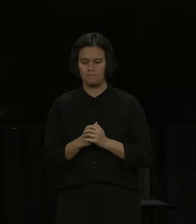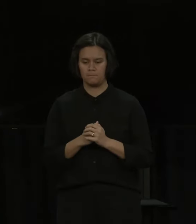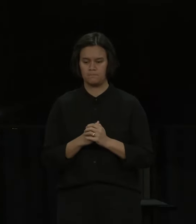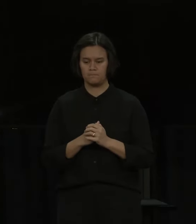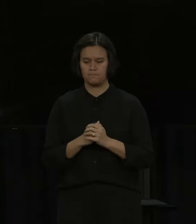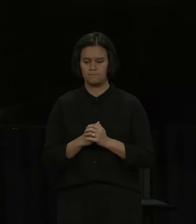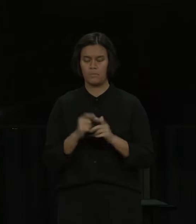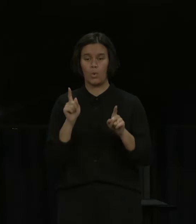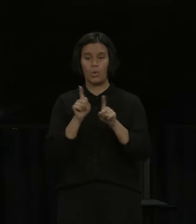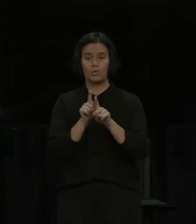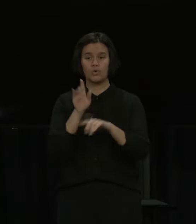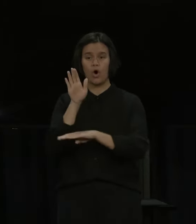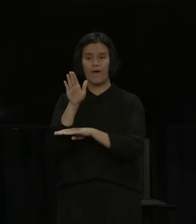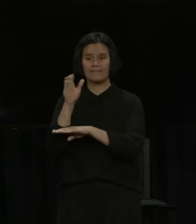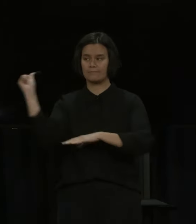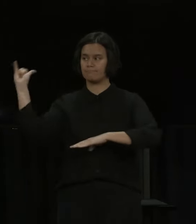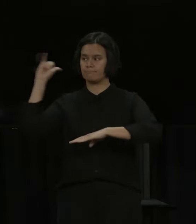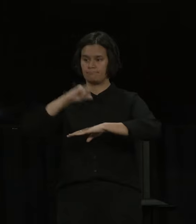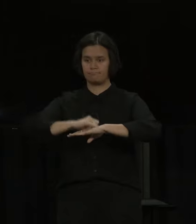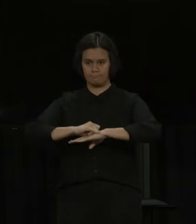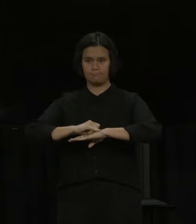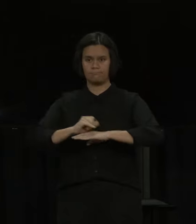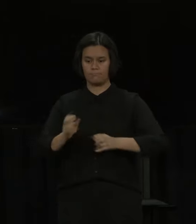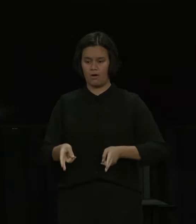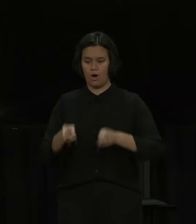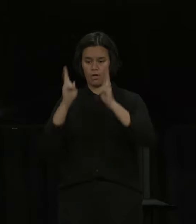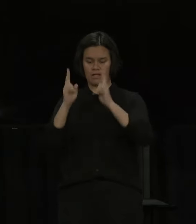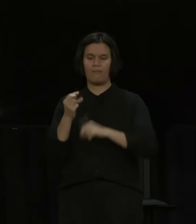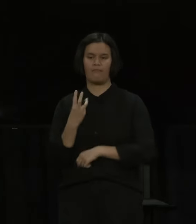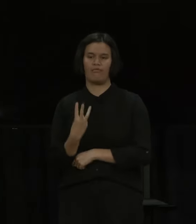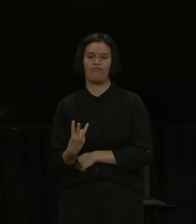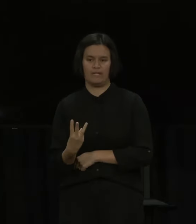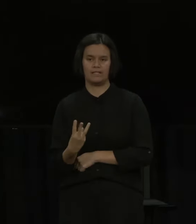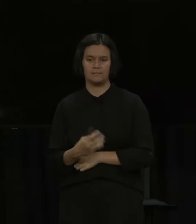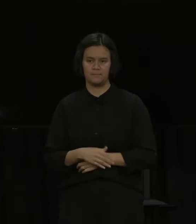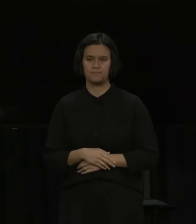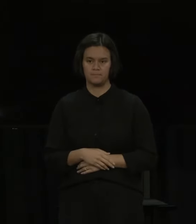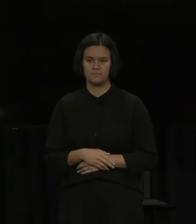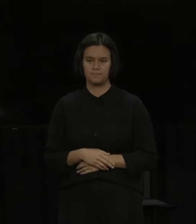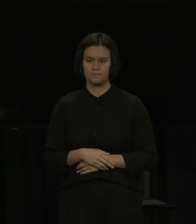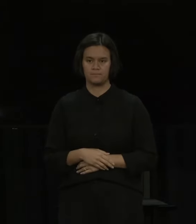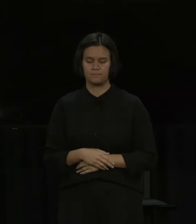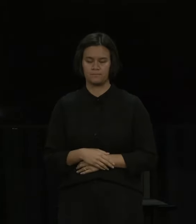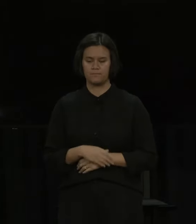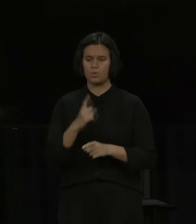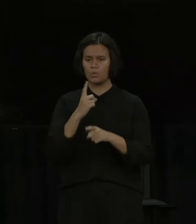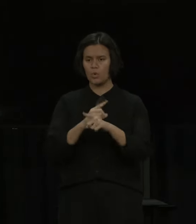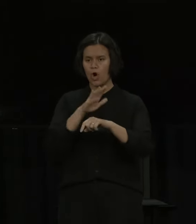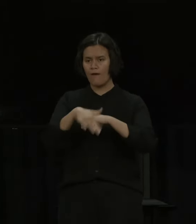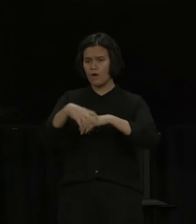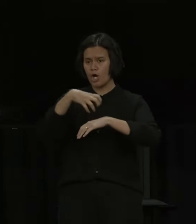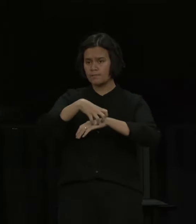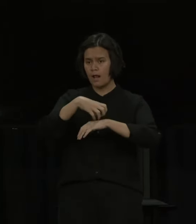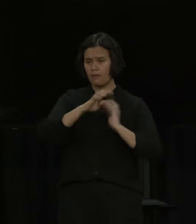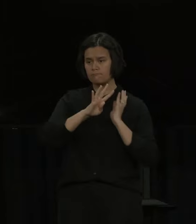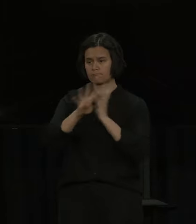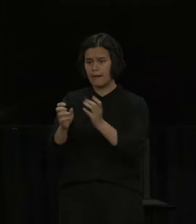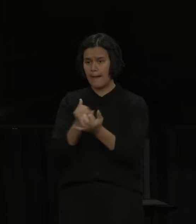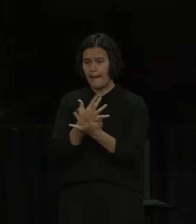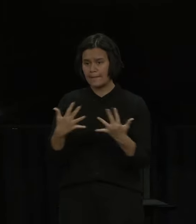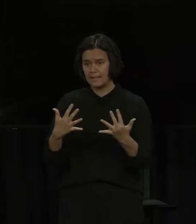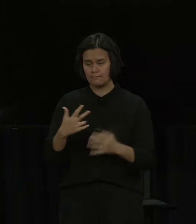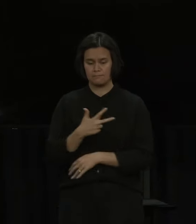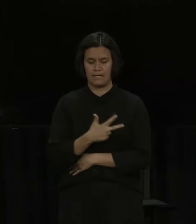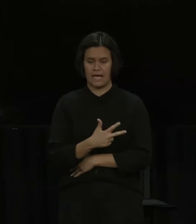cases in managed isolation and recent returnees from abroad. In terms of hospitalisations, there are 83 people in